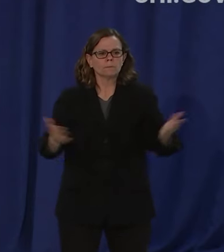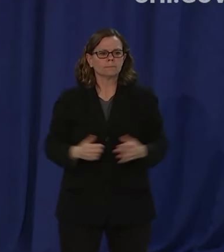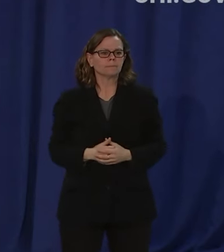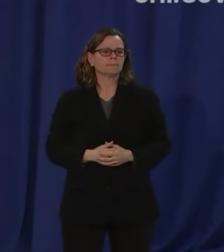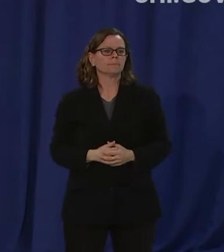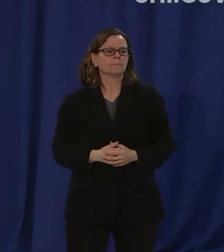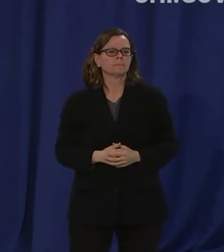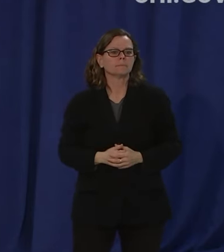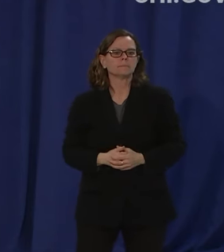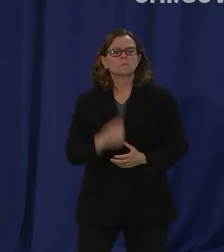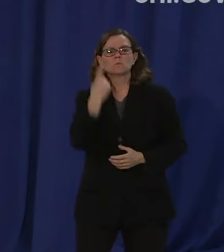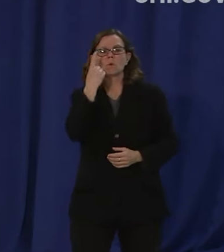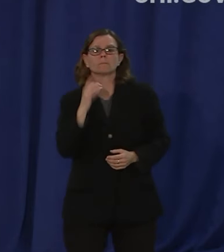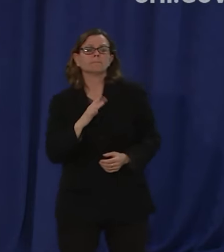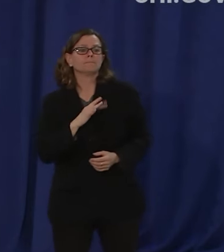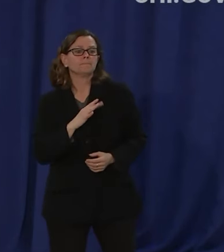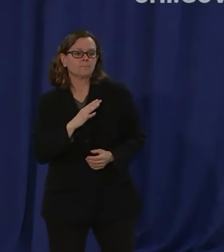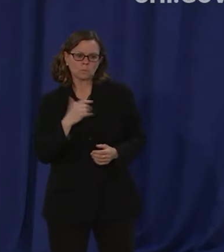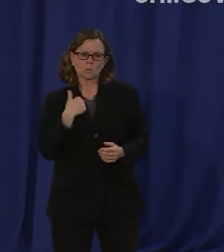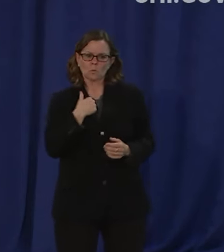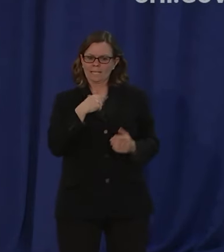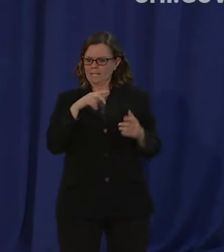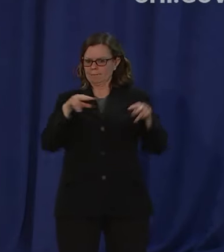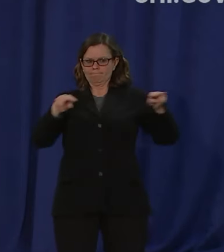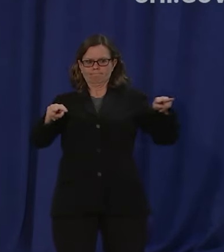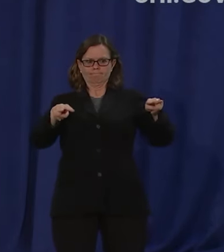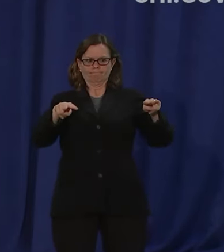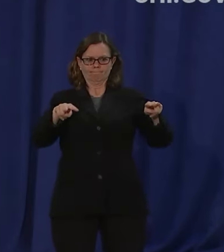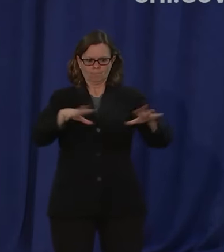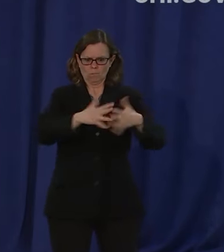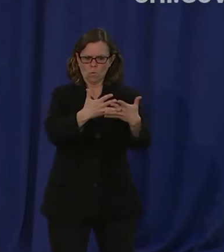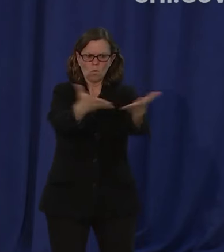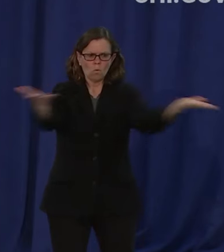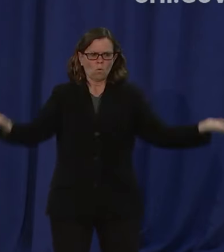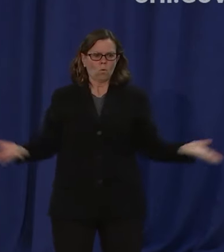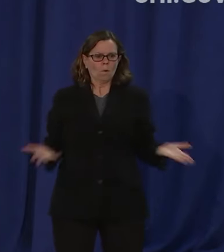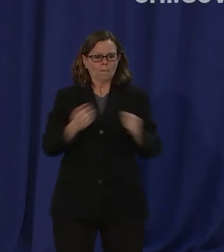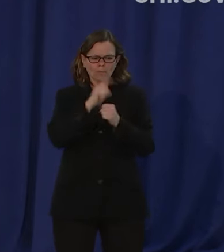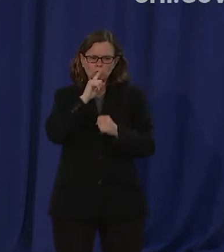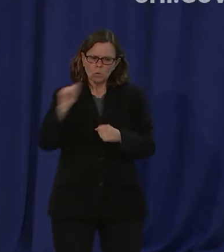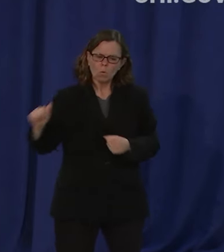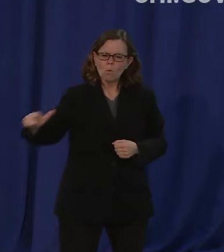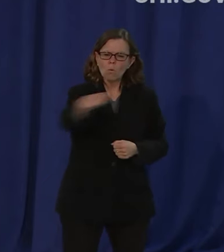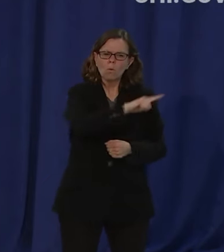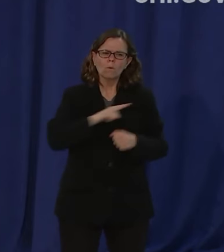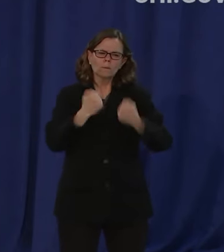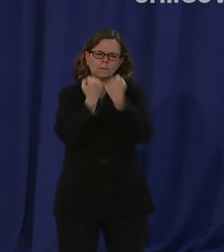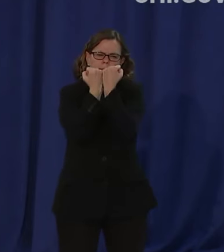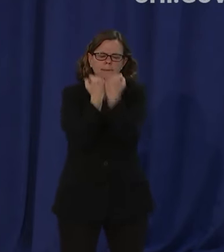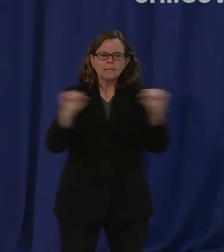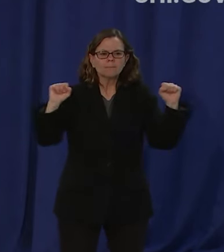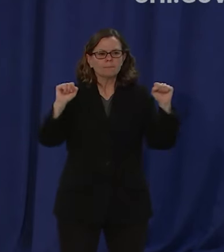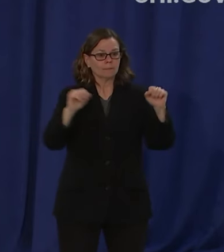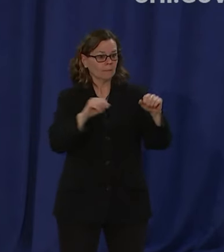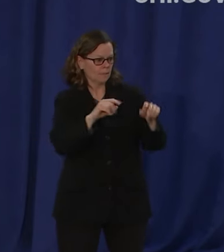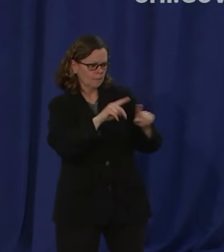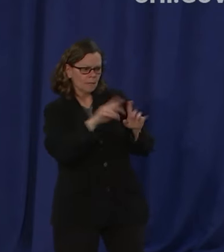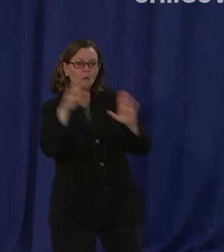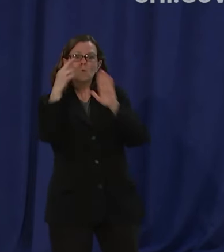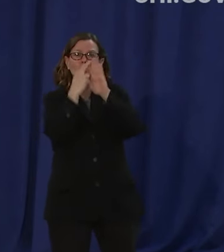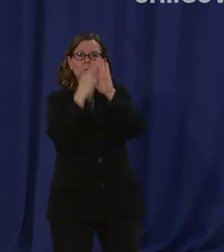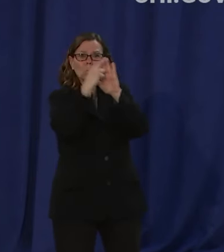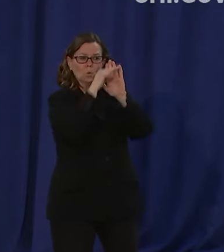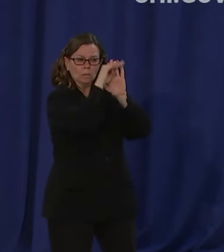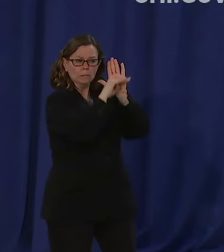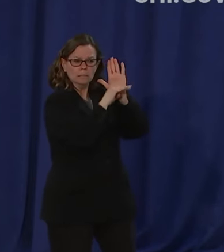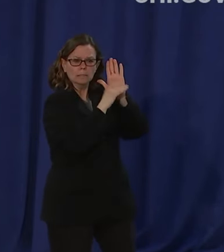to reach widespread testing before we can safely come out of where we are now with the restrictions on uh people's movements